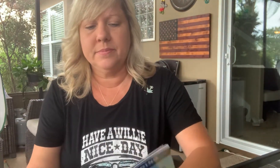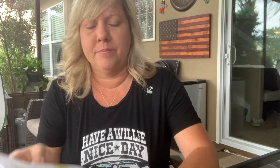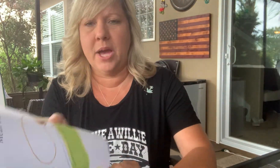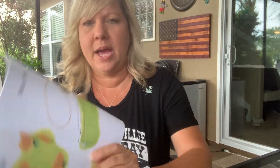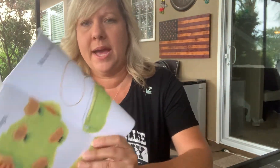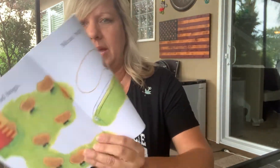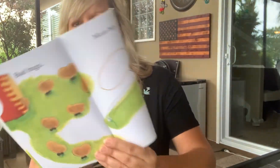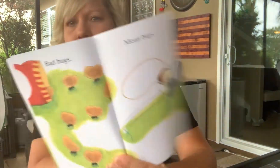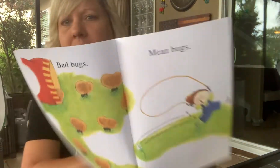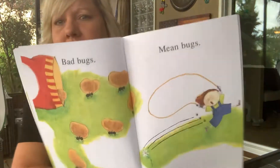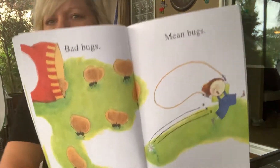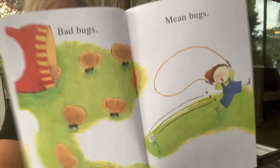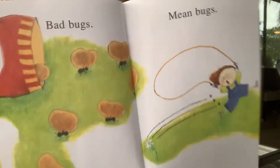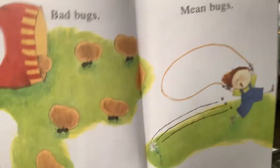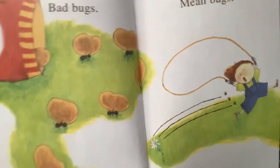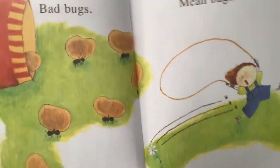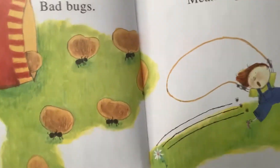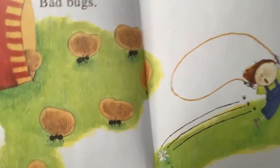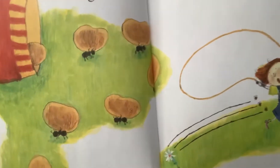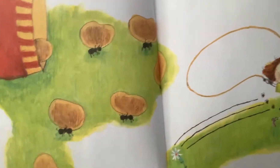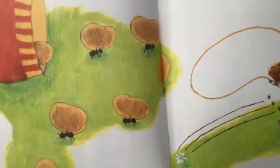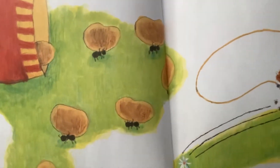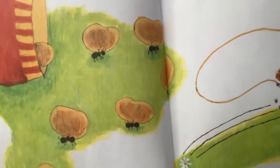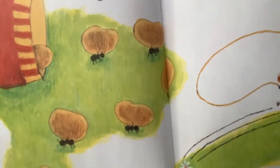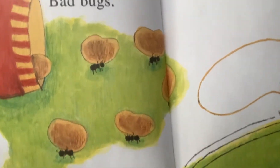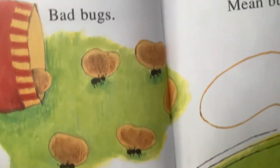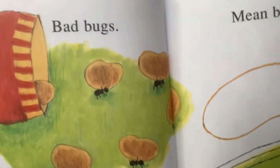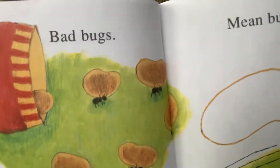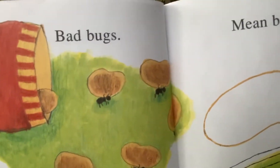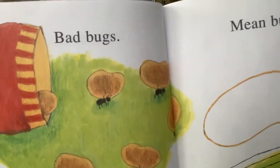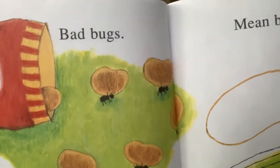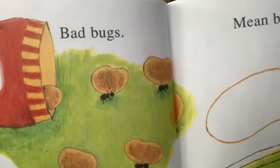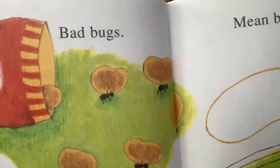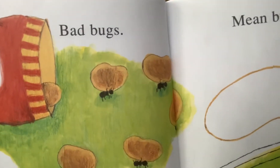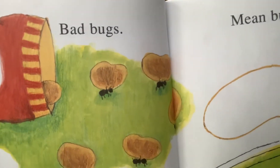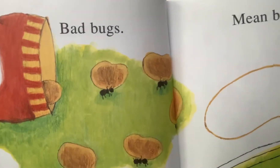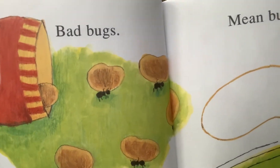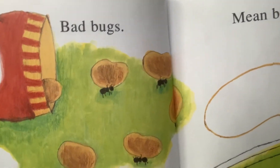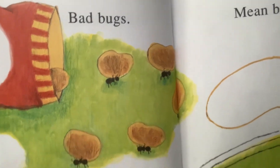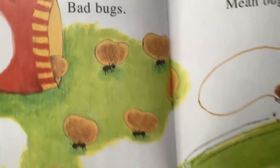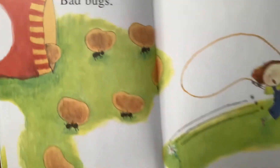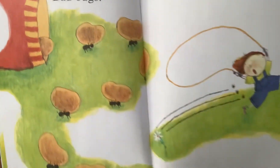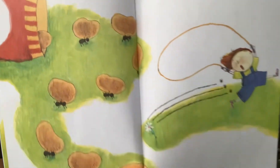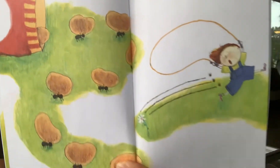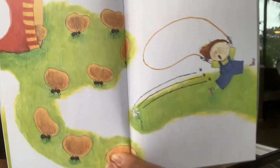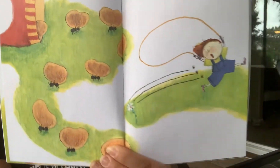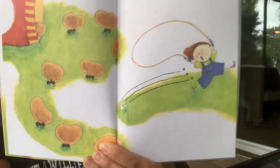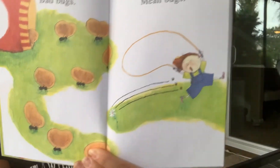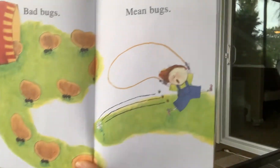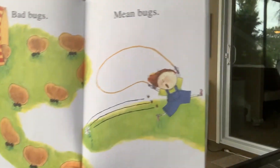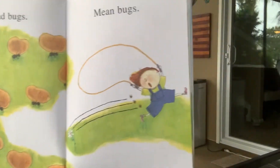Bad bugs. Bad bugs. What are they doing? They're stealing his potato chips.